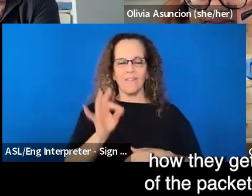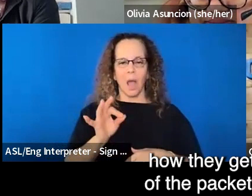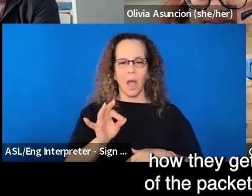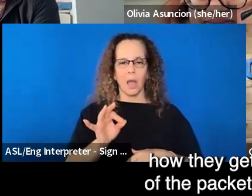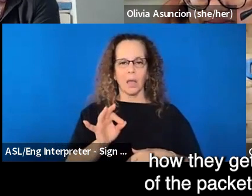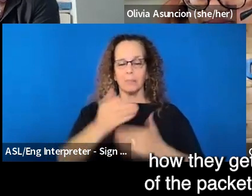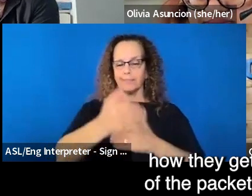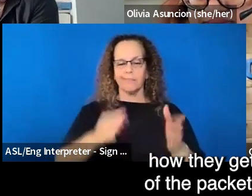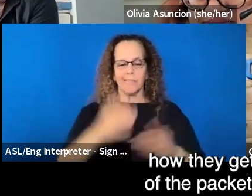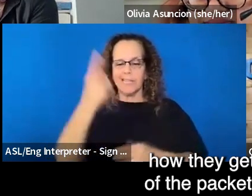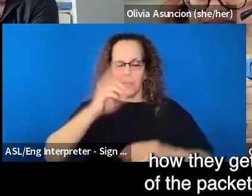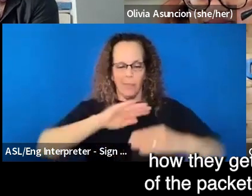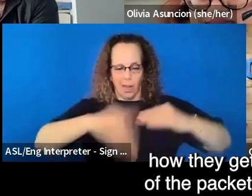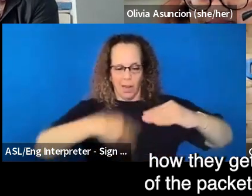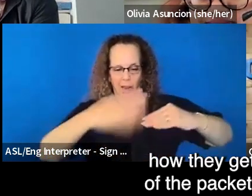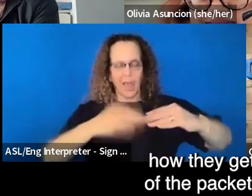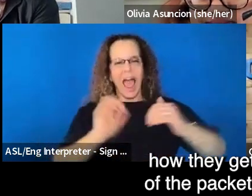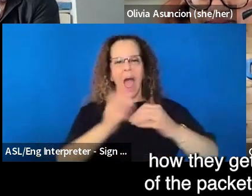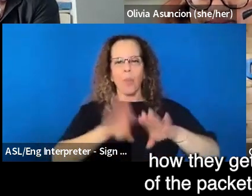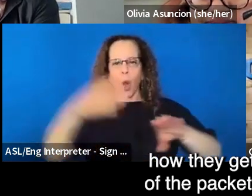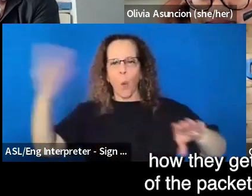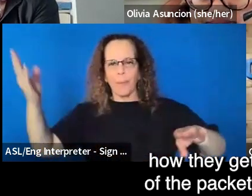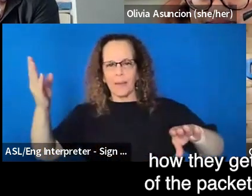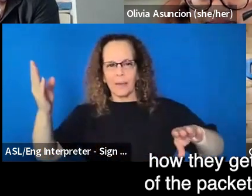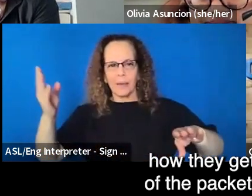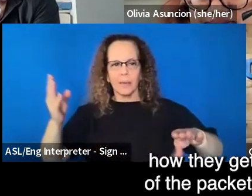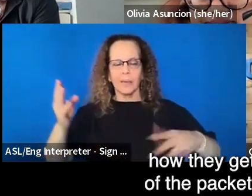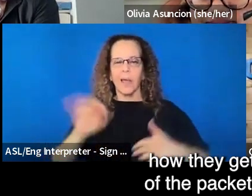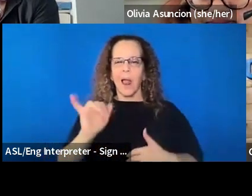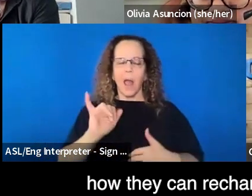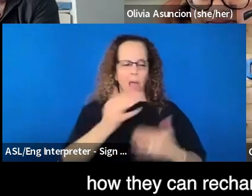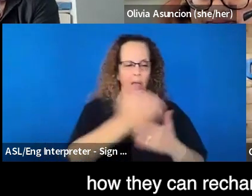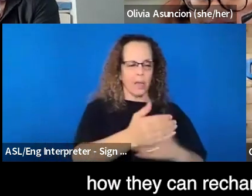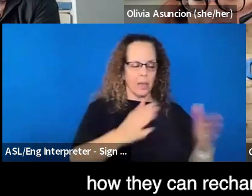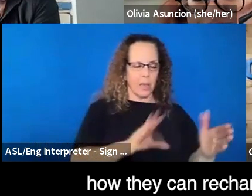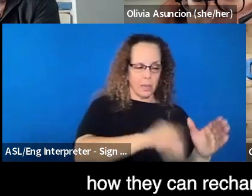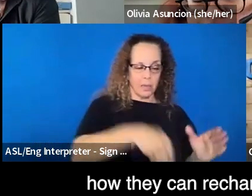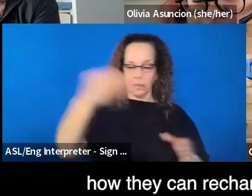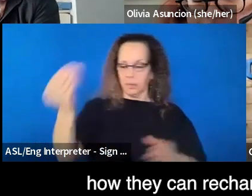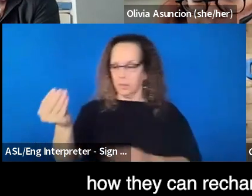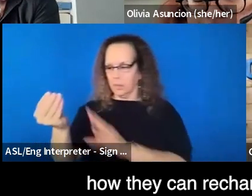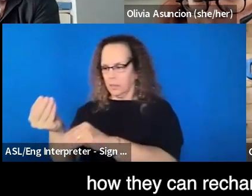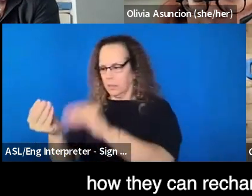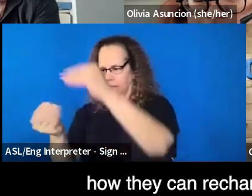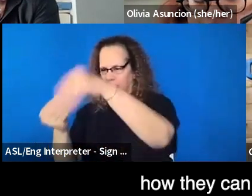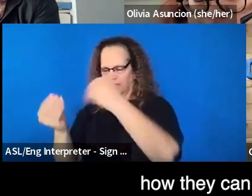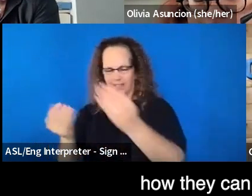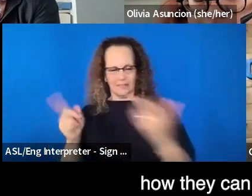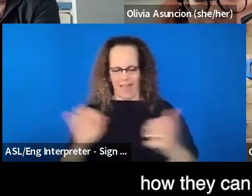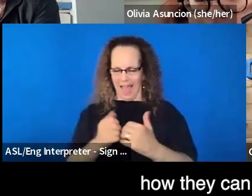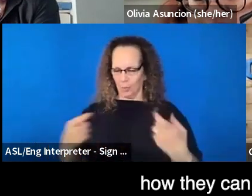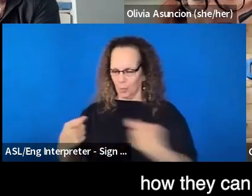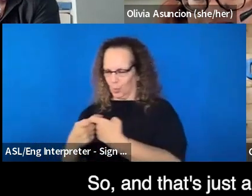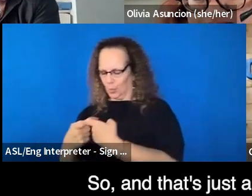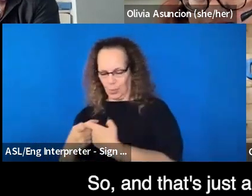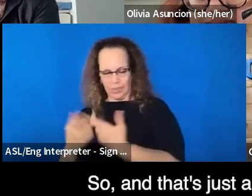how they get it from out of the packet to working, how they can recharge it or manage it, how they